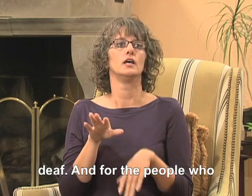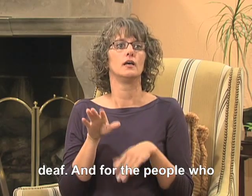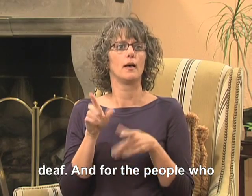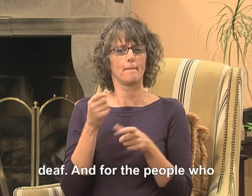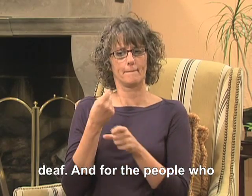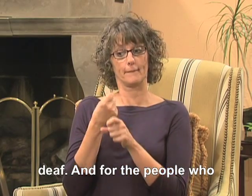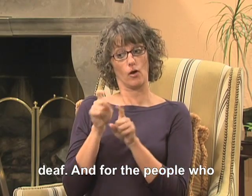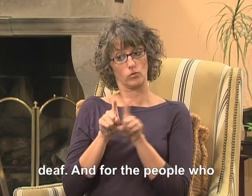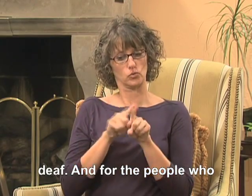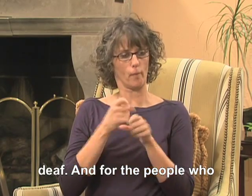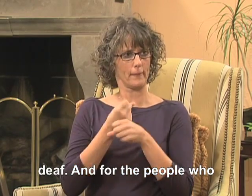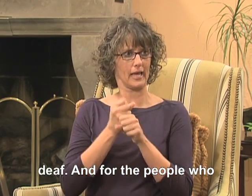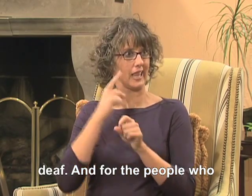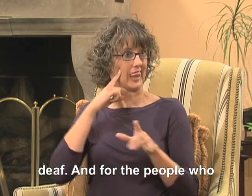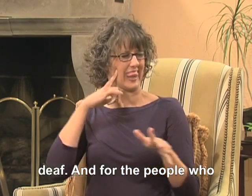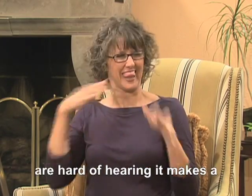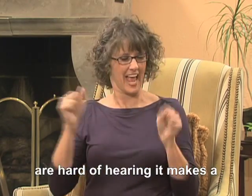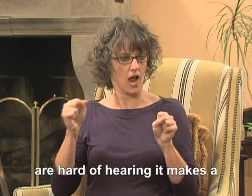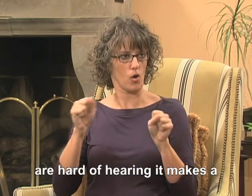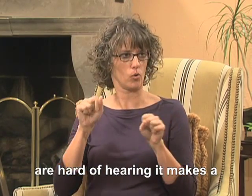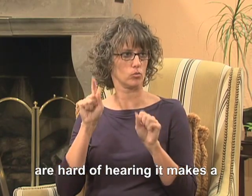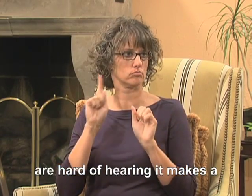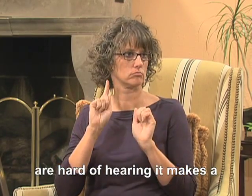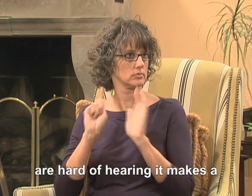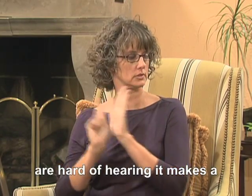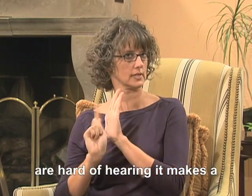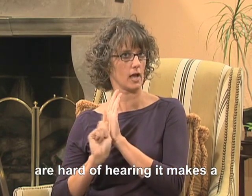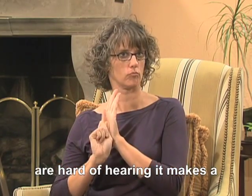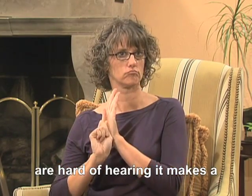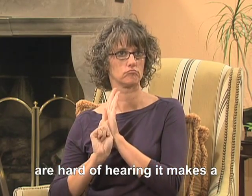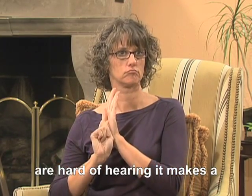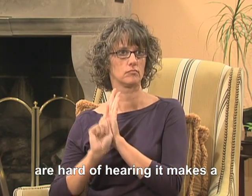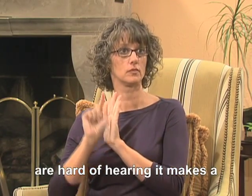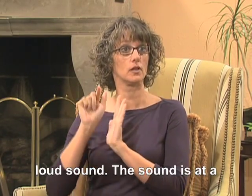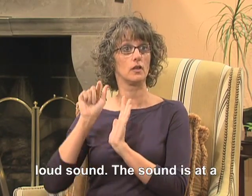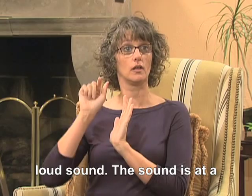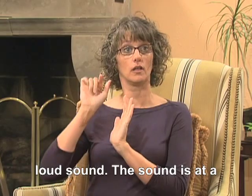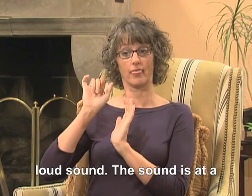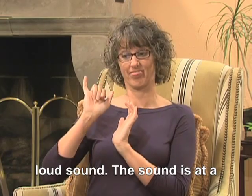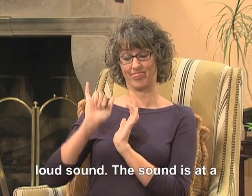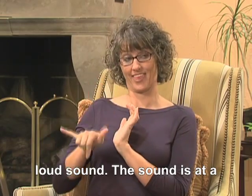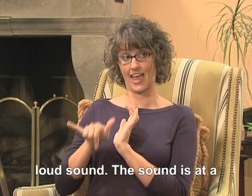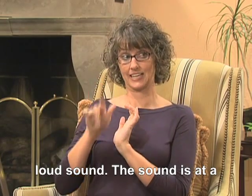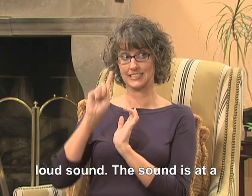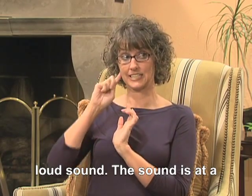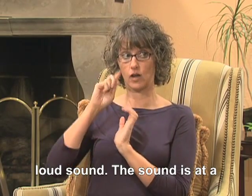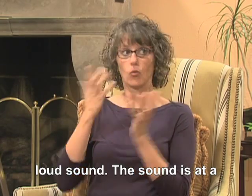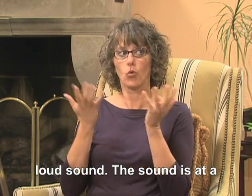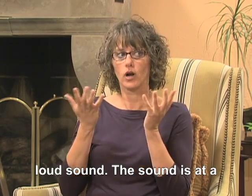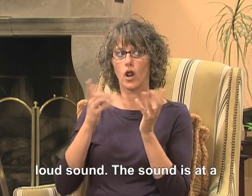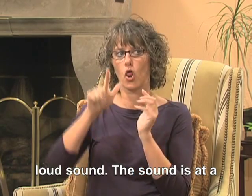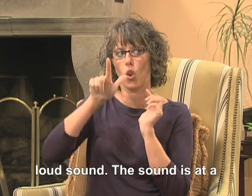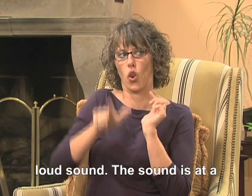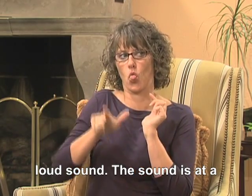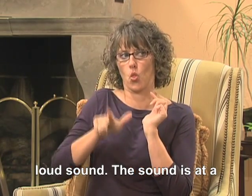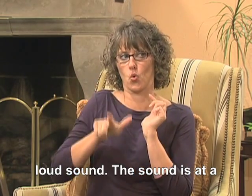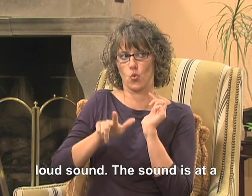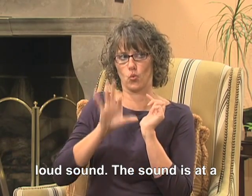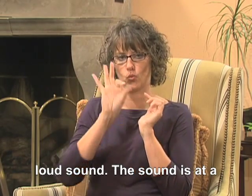And for the people who are hard of hearing, it makes a loud sound. The sound is